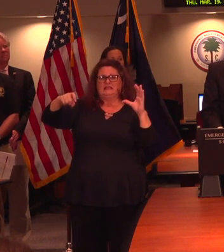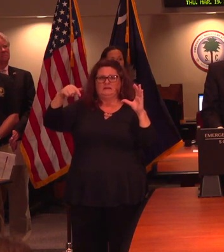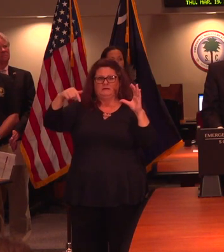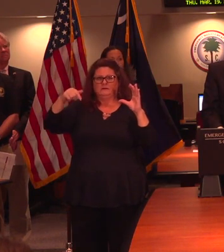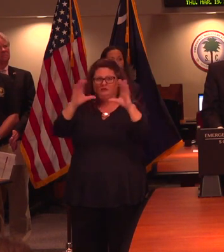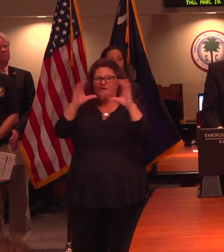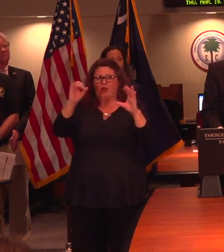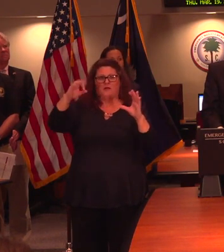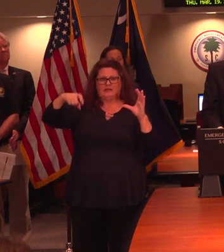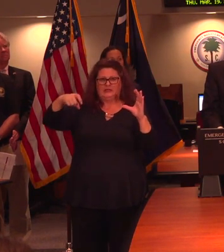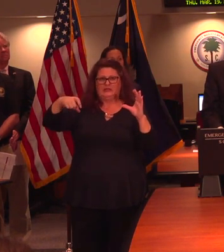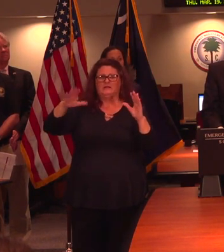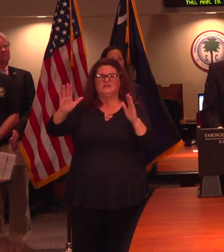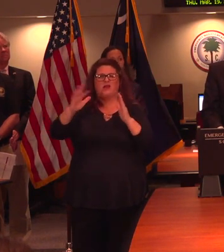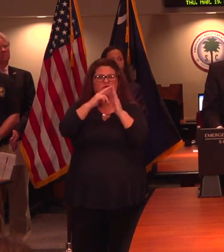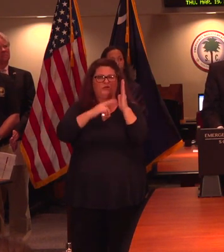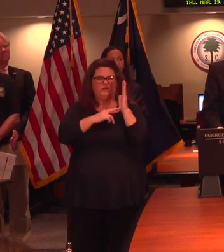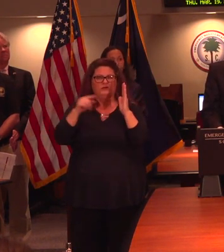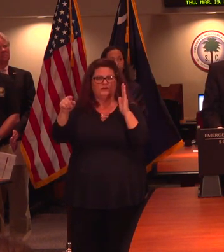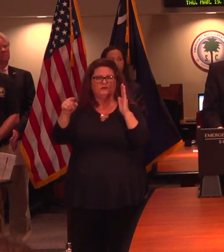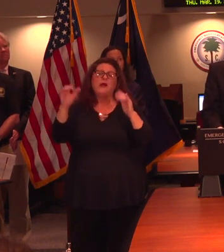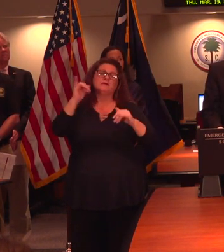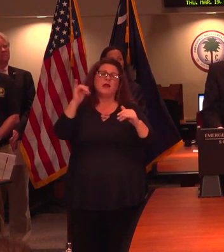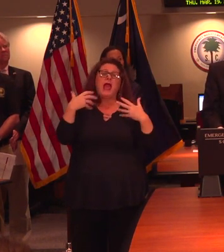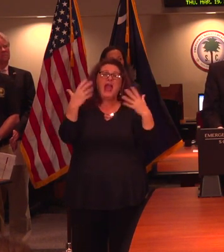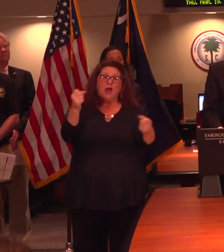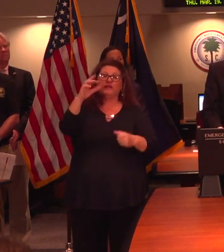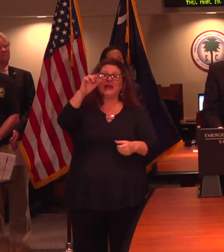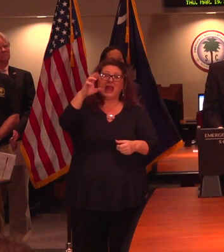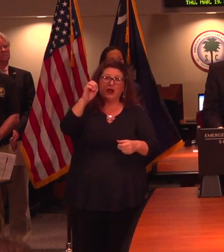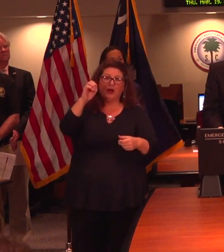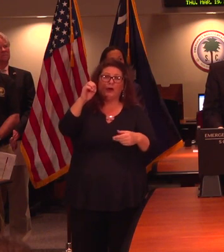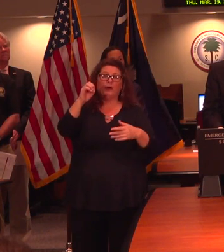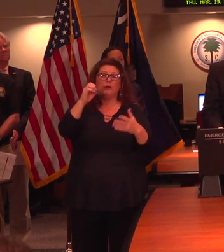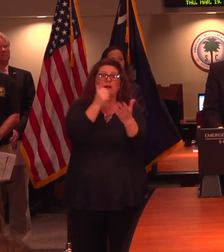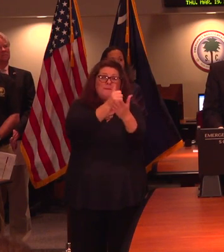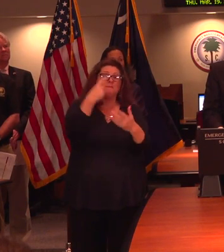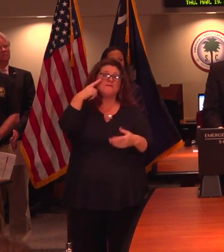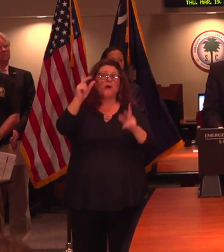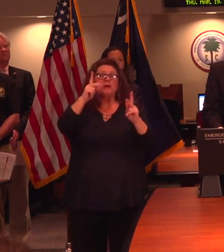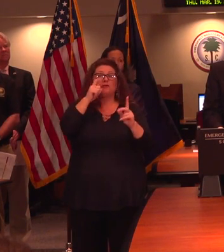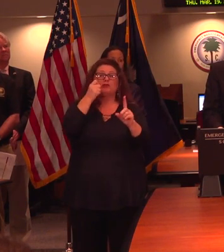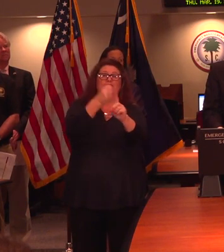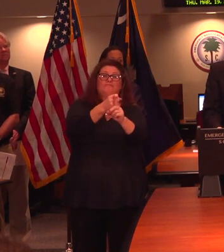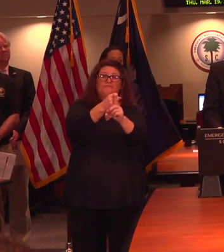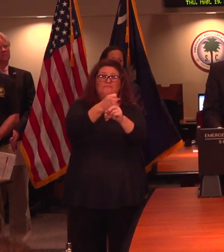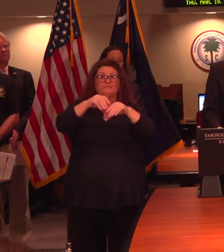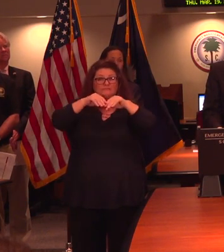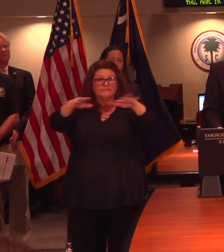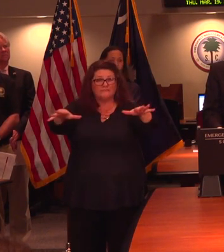as necessary to expedite health care treatment for COVID-19. That includes